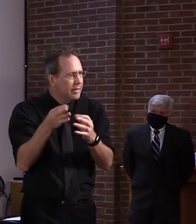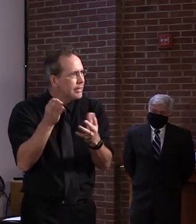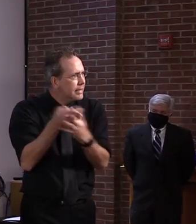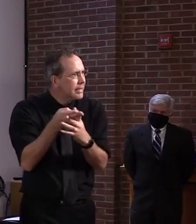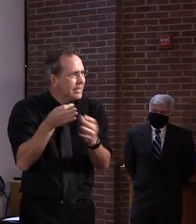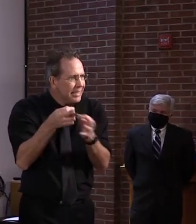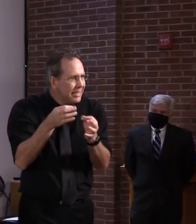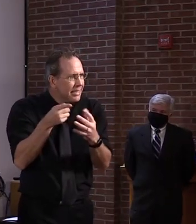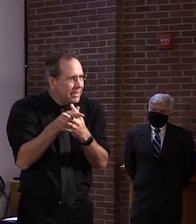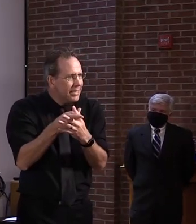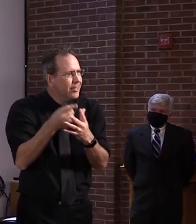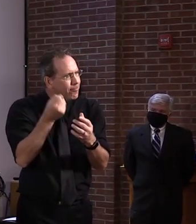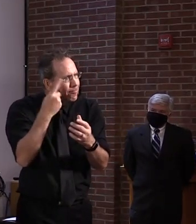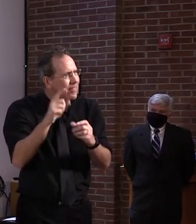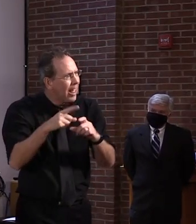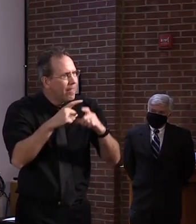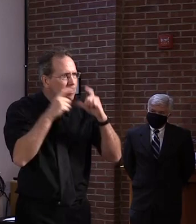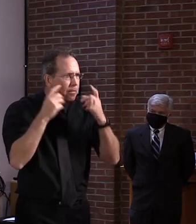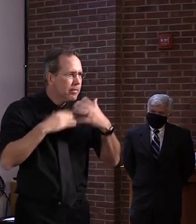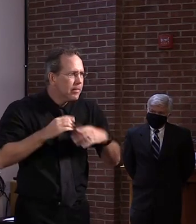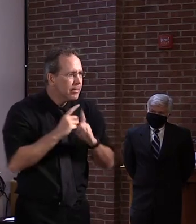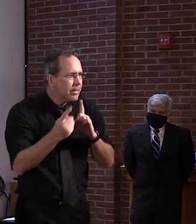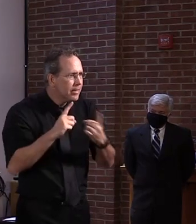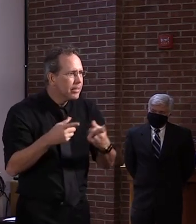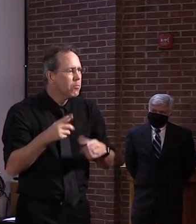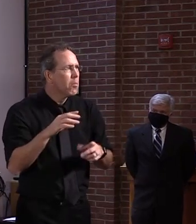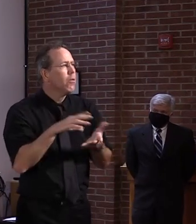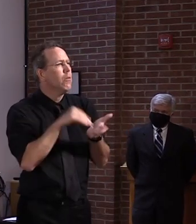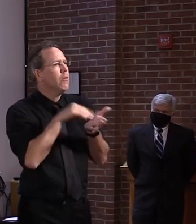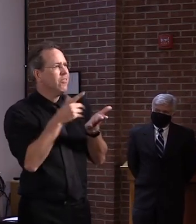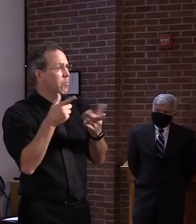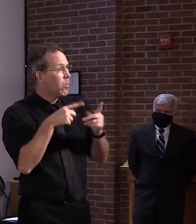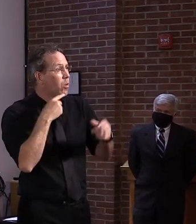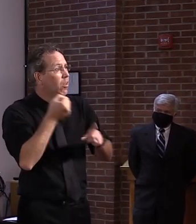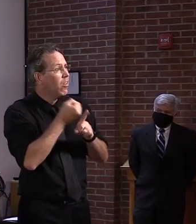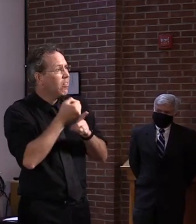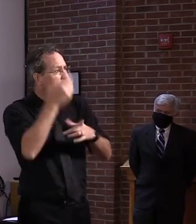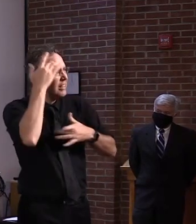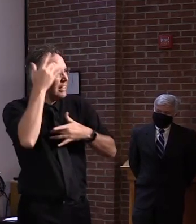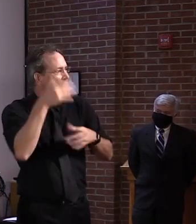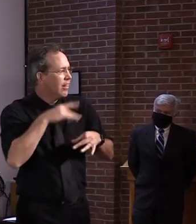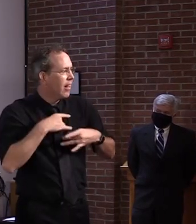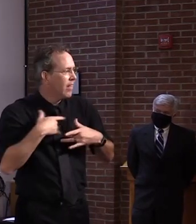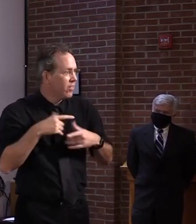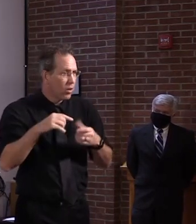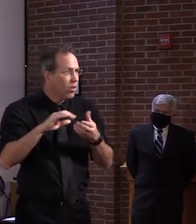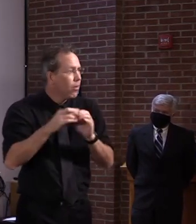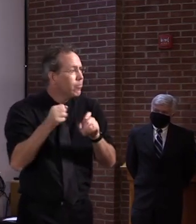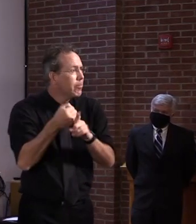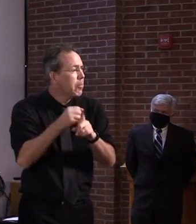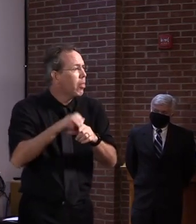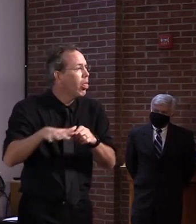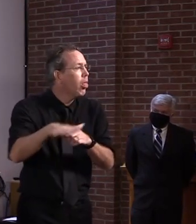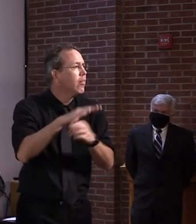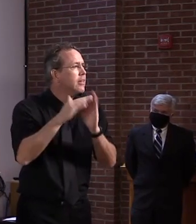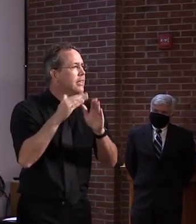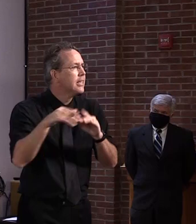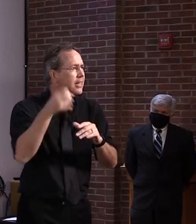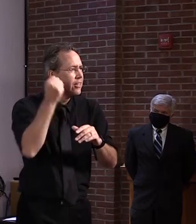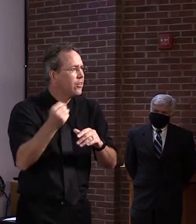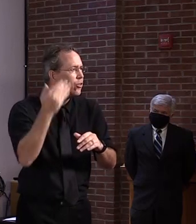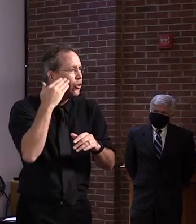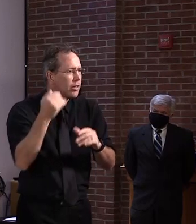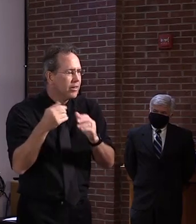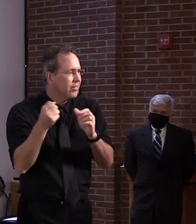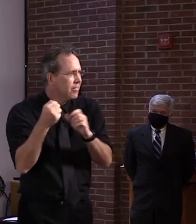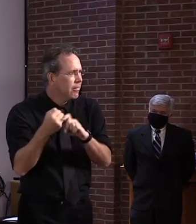impact the church. It's impacted, um, the entire largest city, uh, in South Korea. Um,